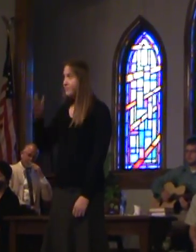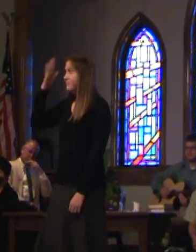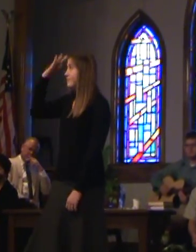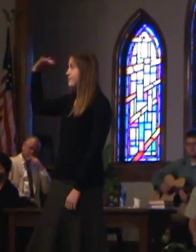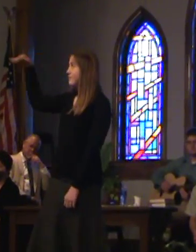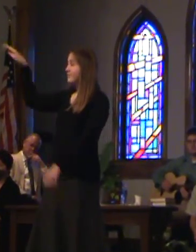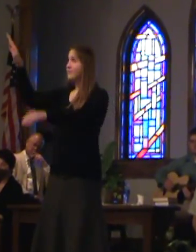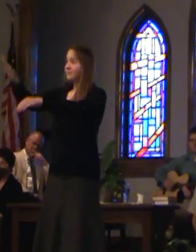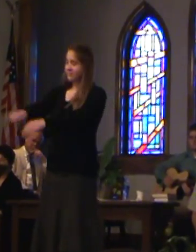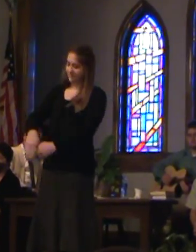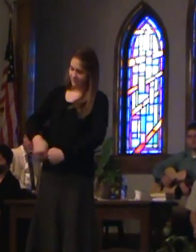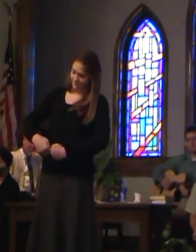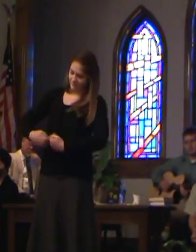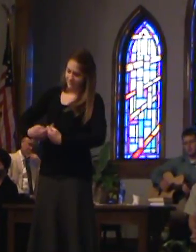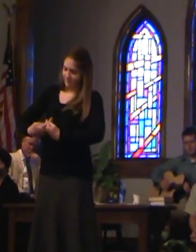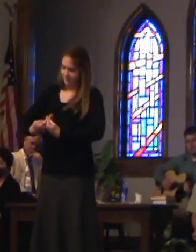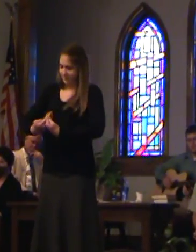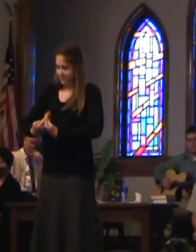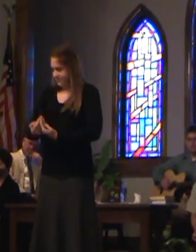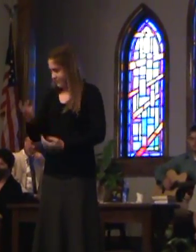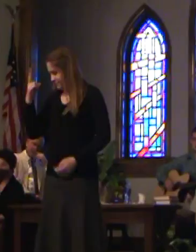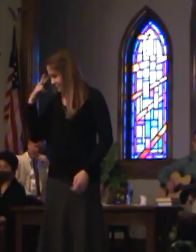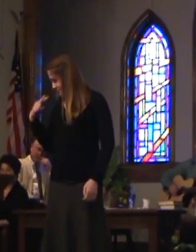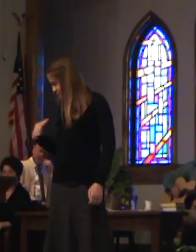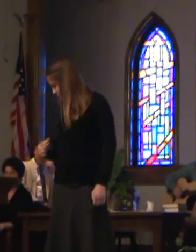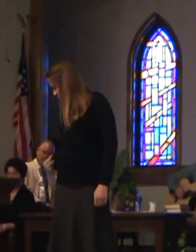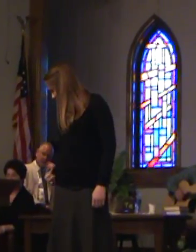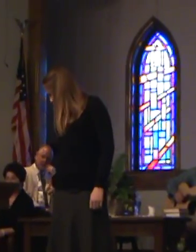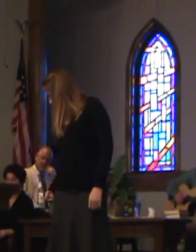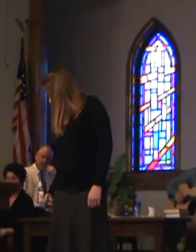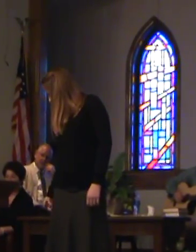Don't know how it is you looked at me